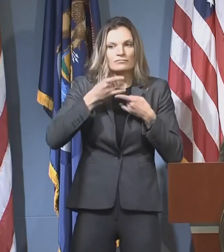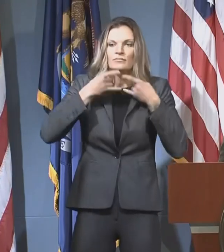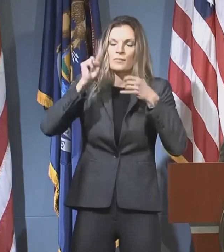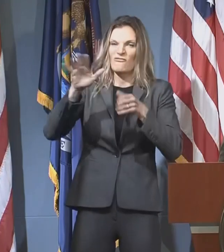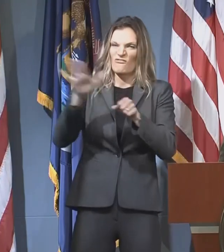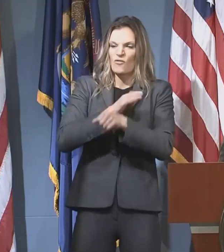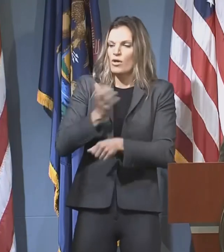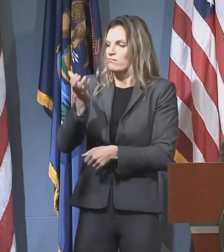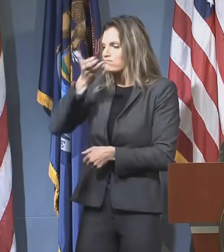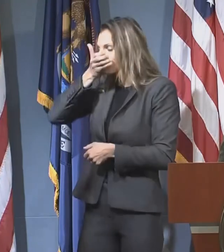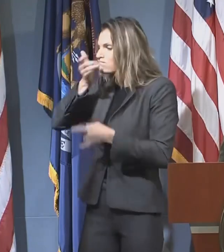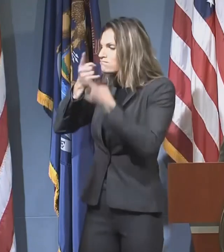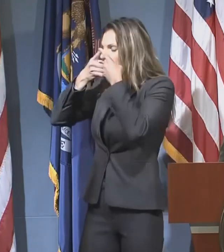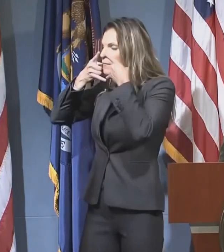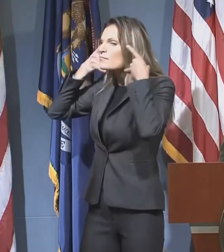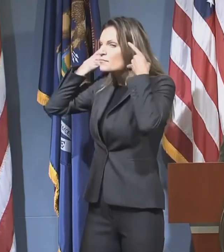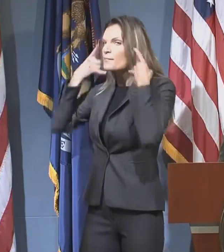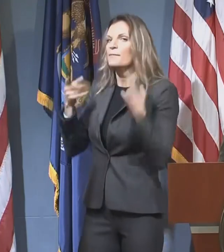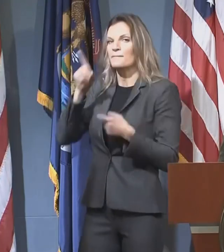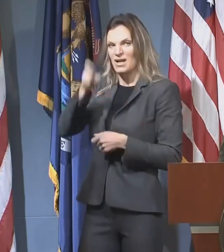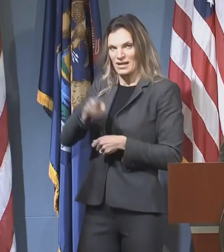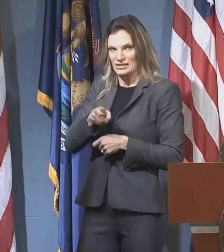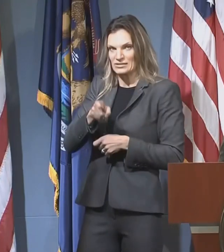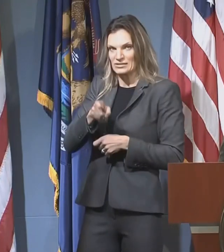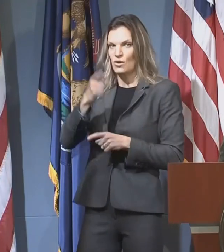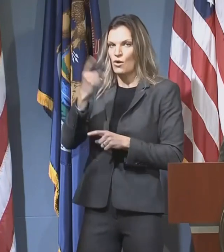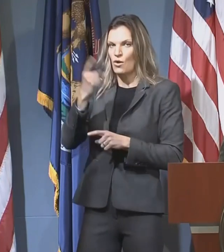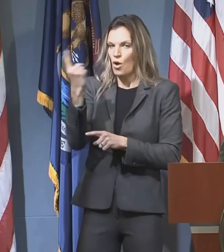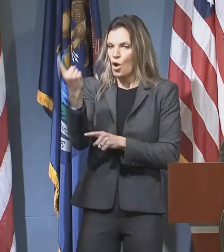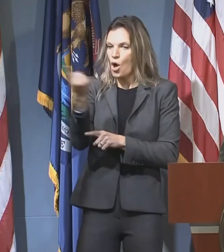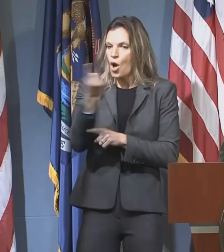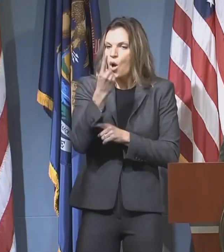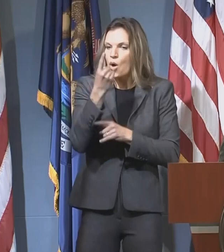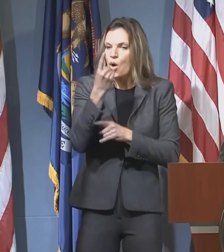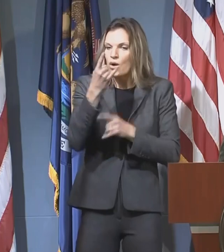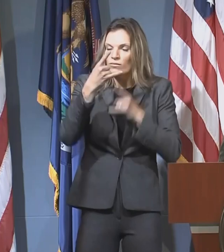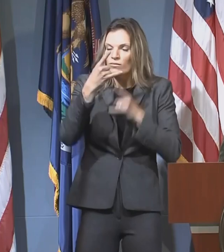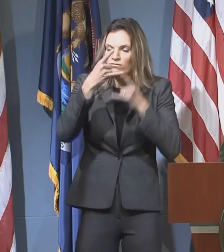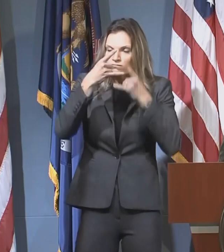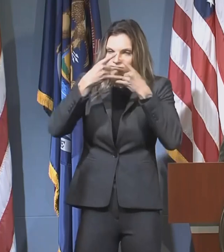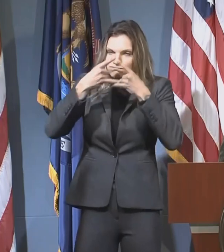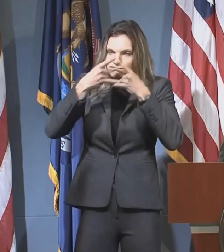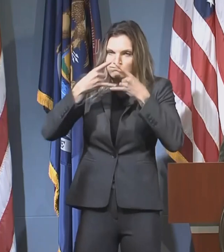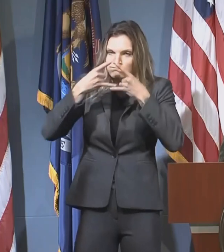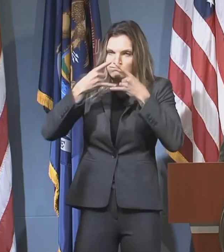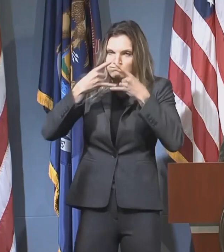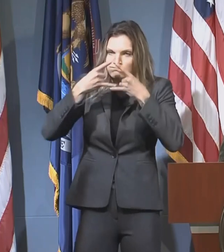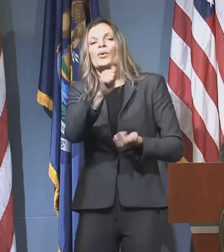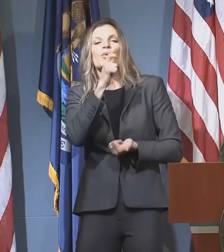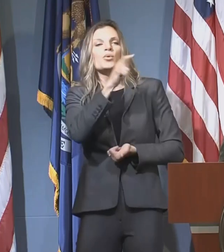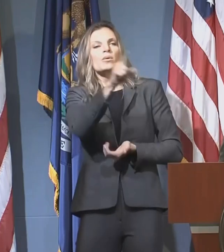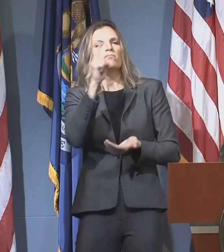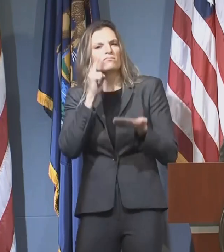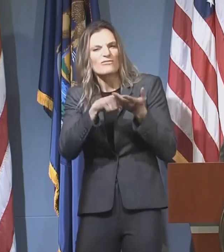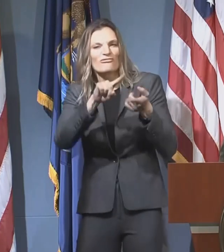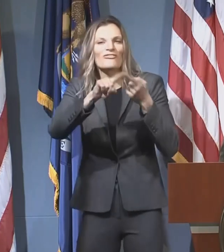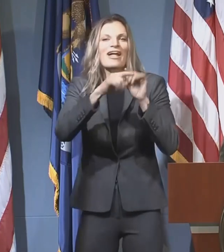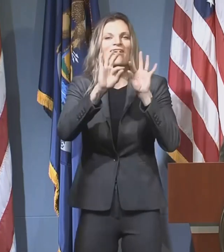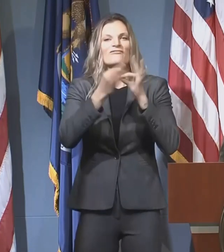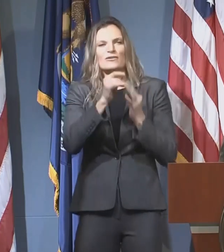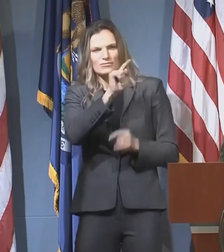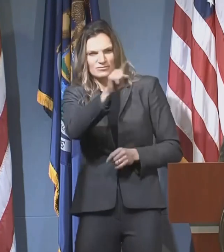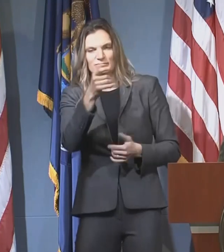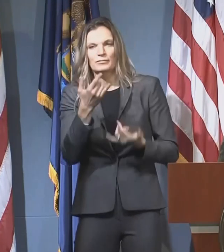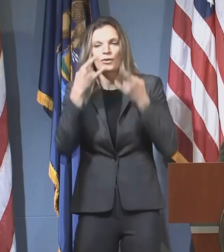and nose every time. Please remember this important point. If your friends, family, or coworkers are not wearing their